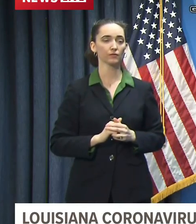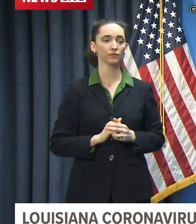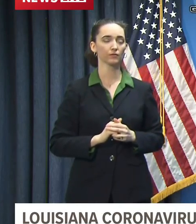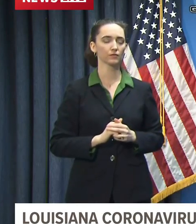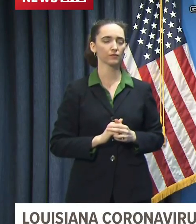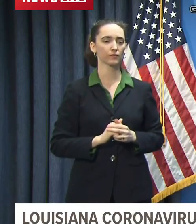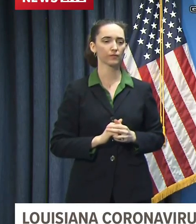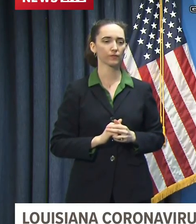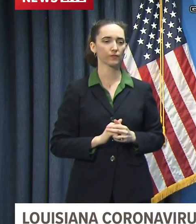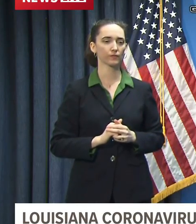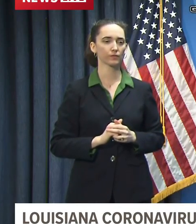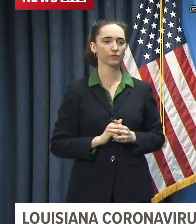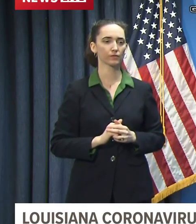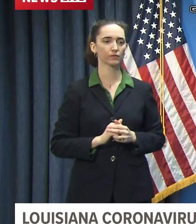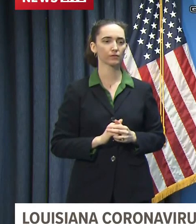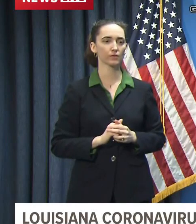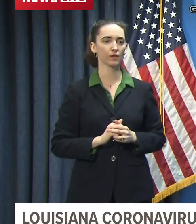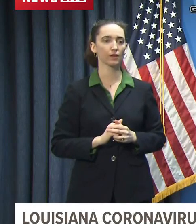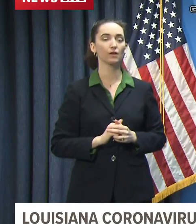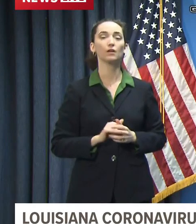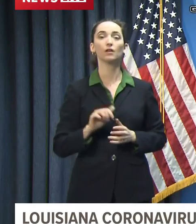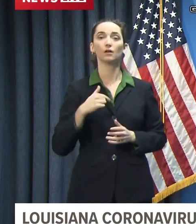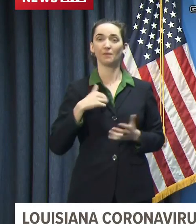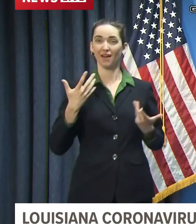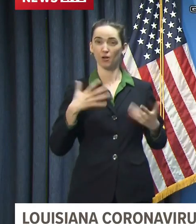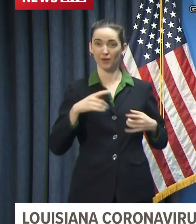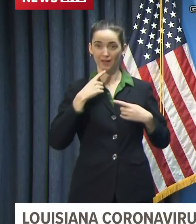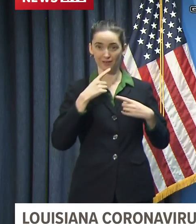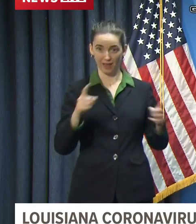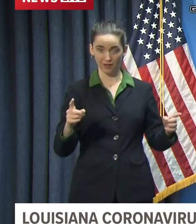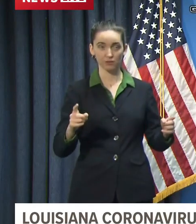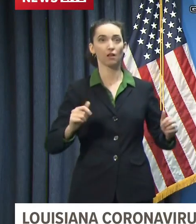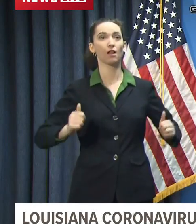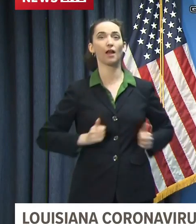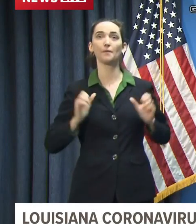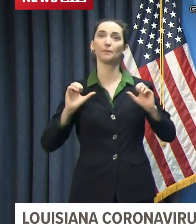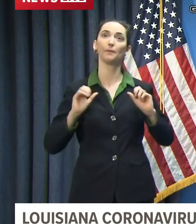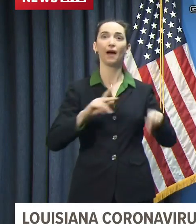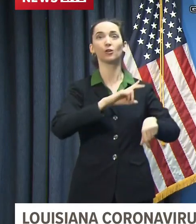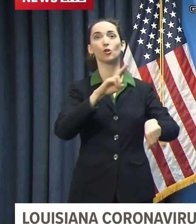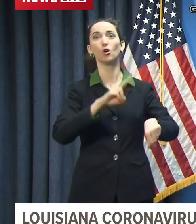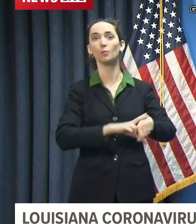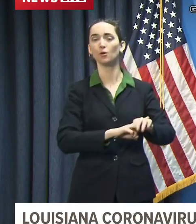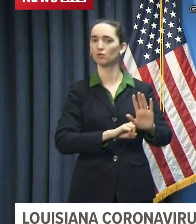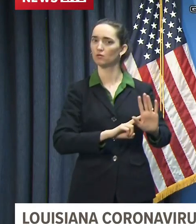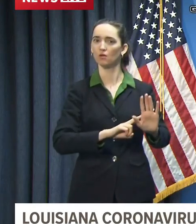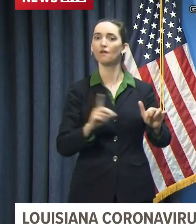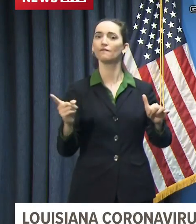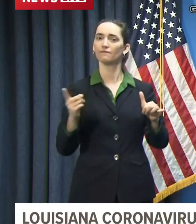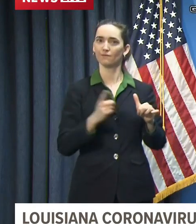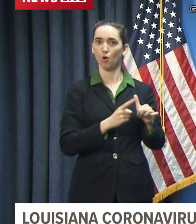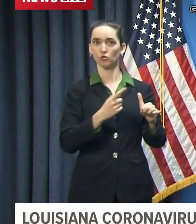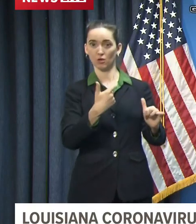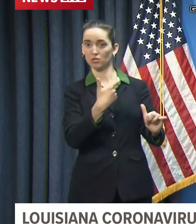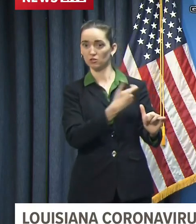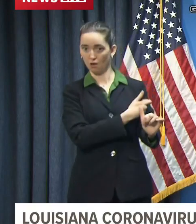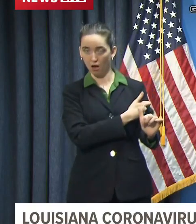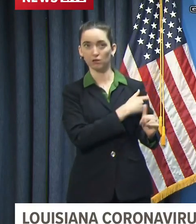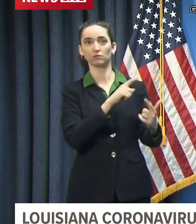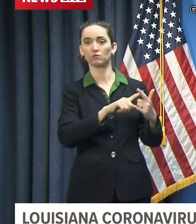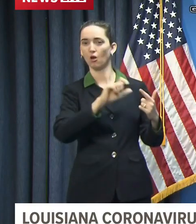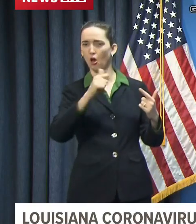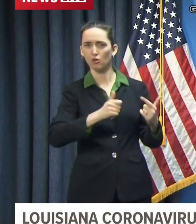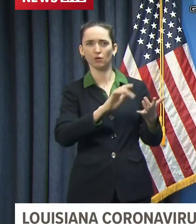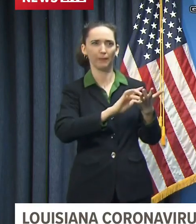normal we're not going to get back to normal until we have a vaccine and some effective therapeutic treatments but we're not going to wait till then before we